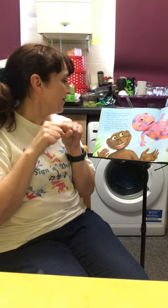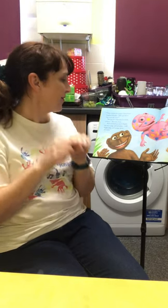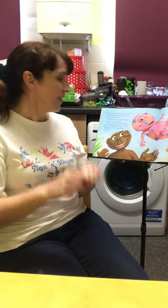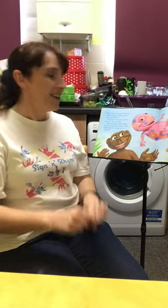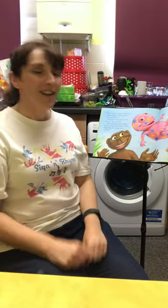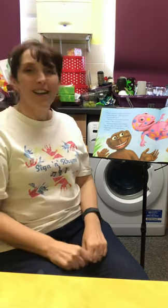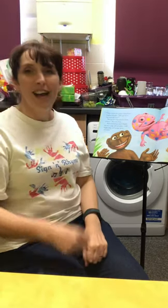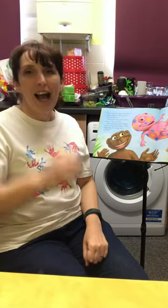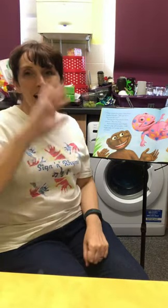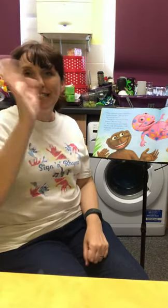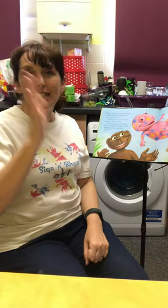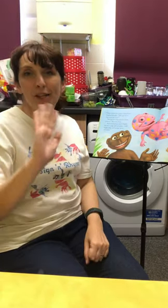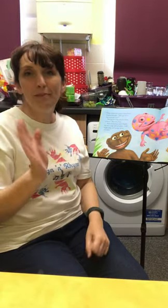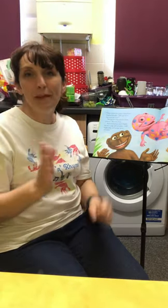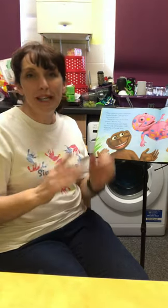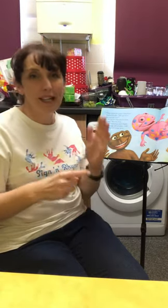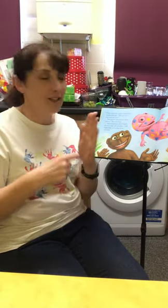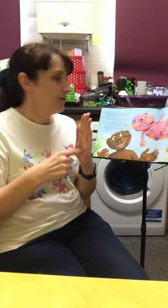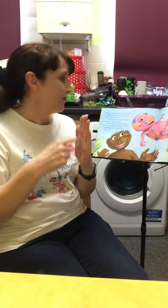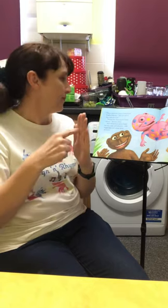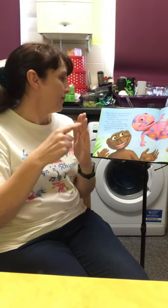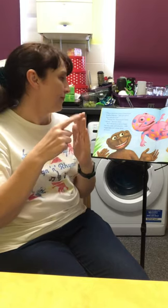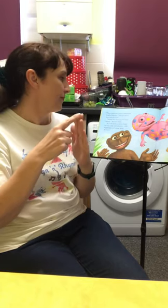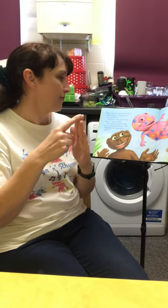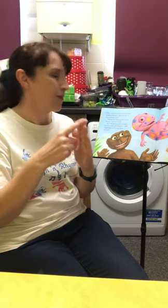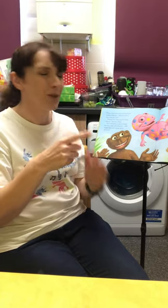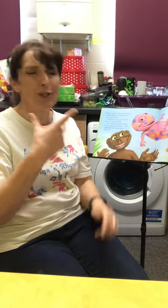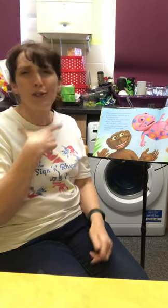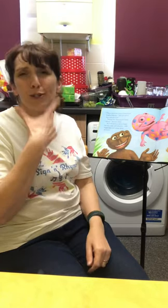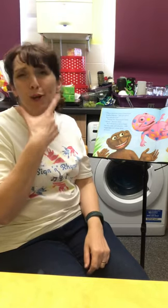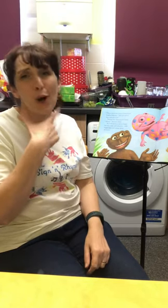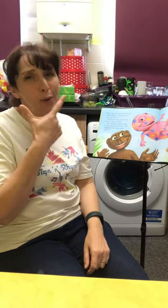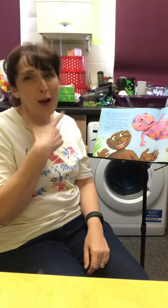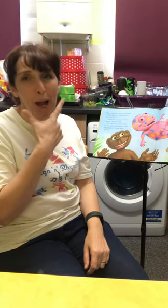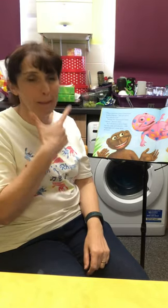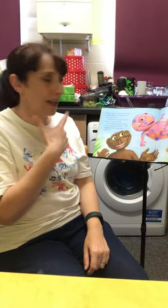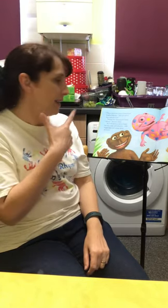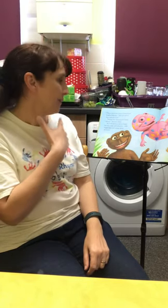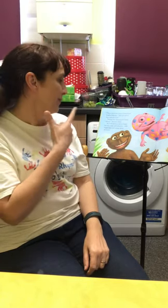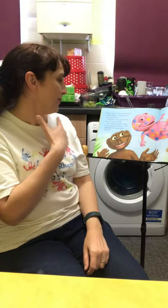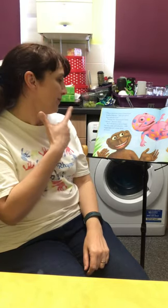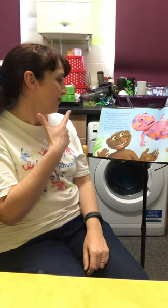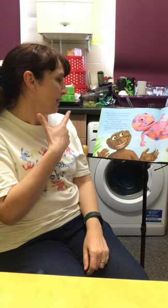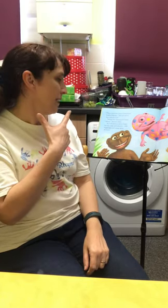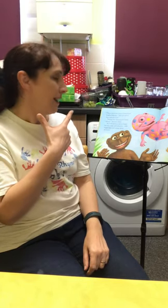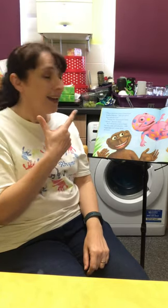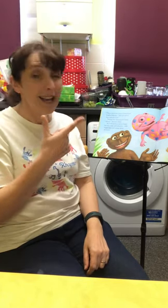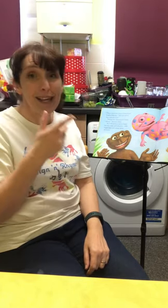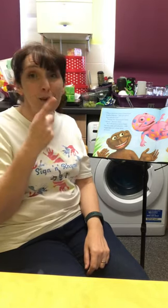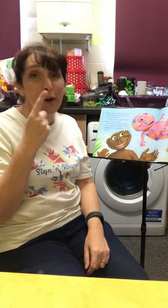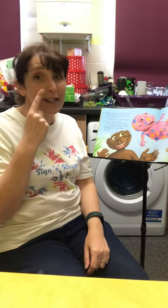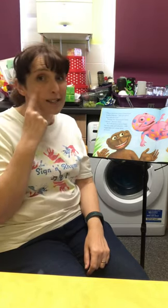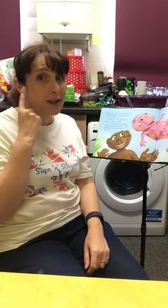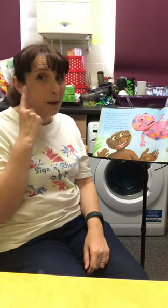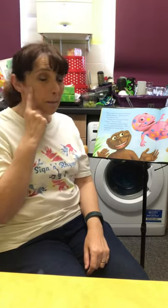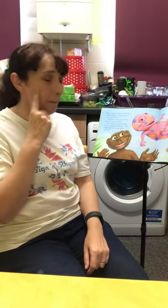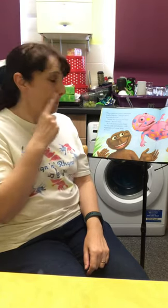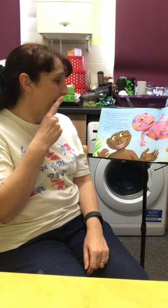And Chameleon was so happy. He went pink.